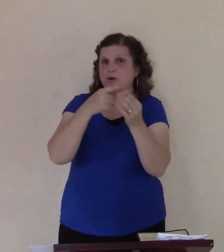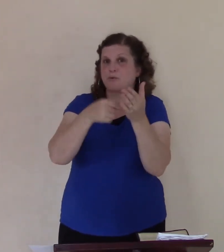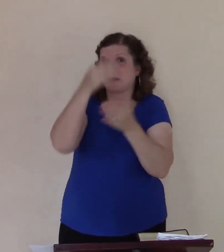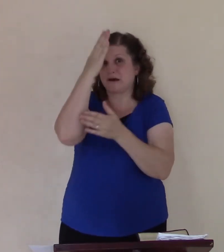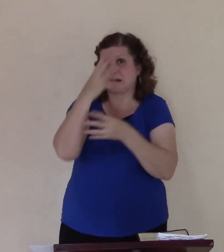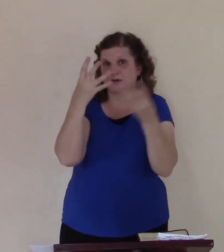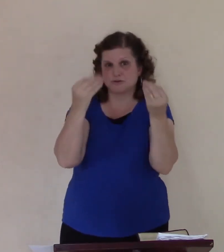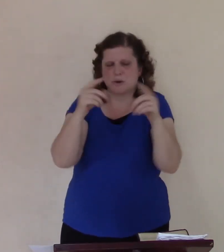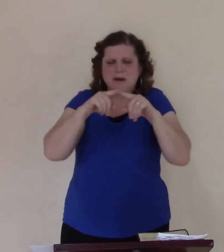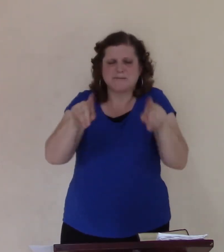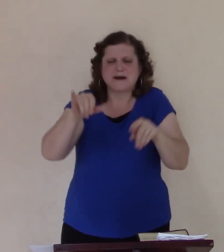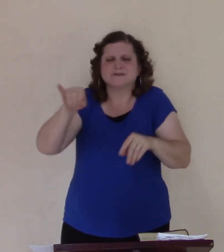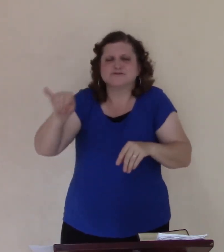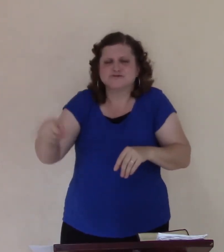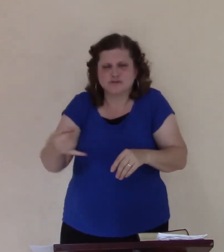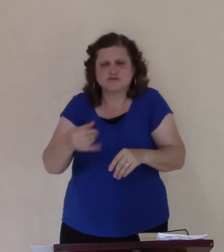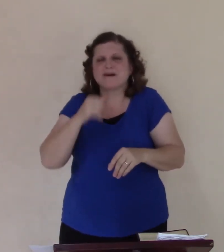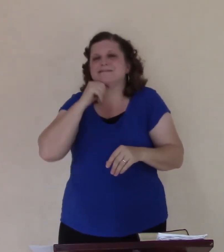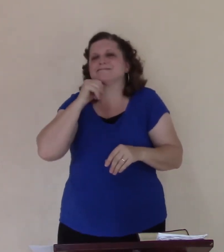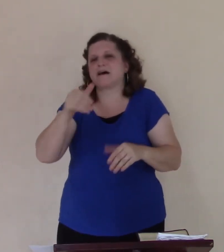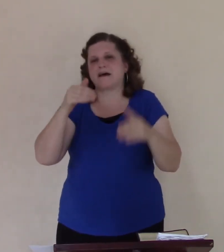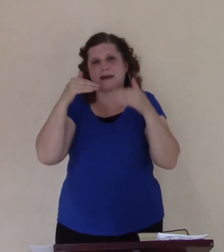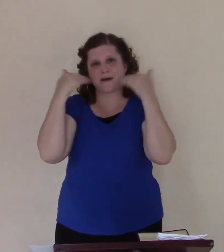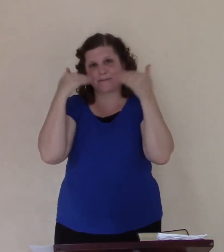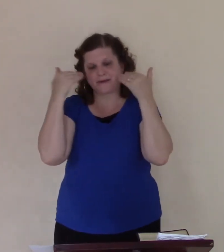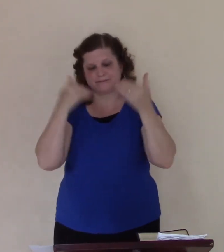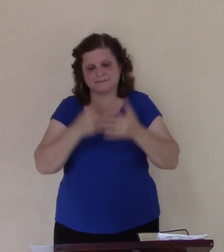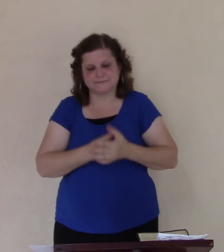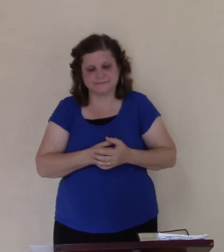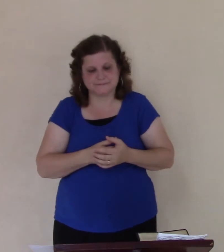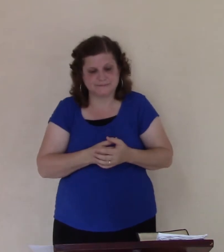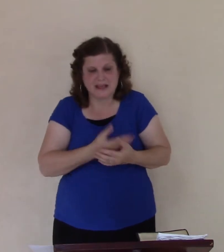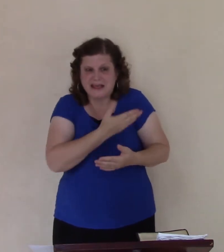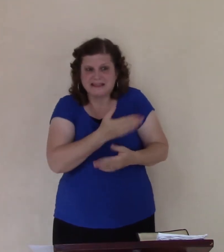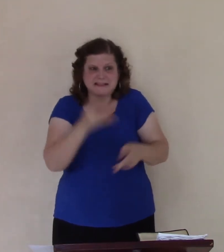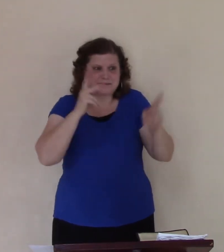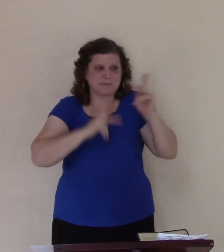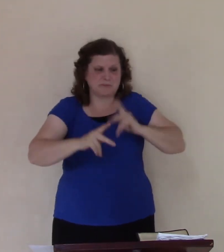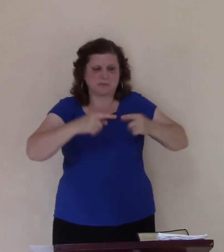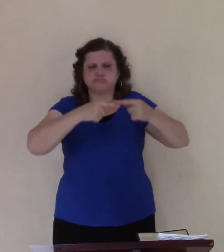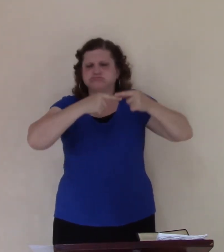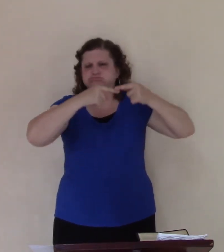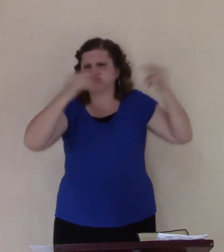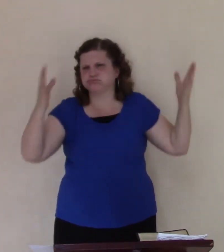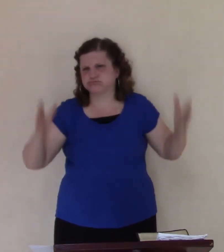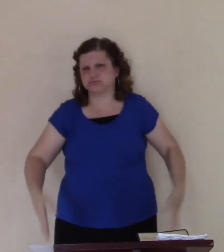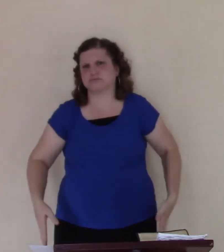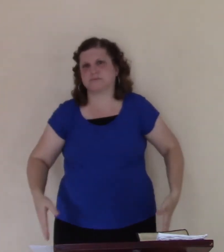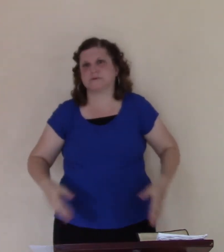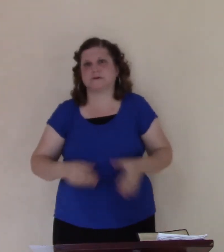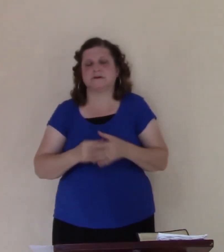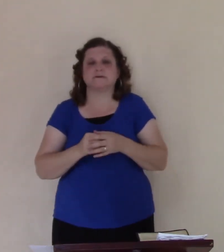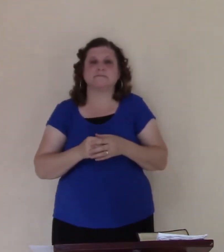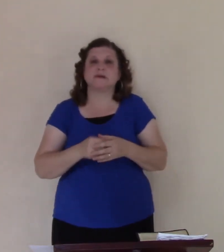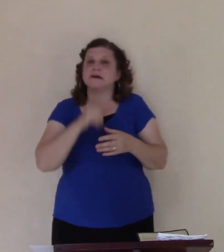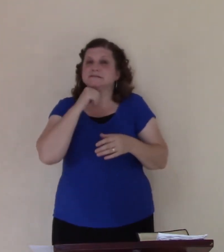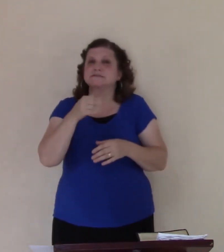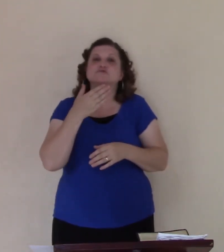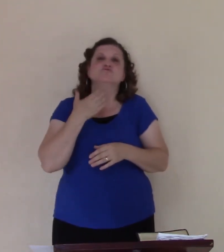Job is not happy. These people are his enemies. He doesn't want God to spare them, he